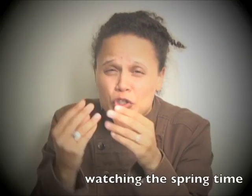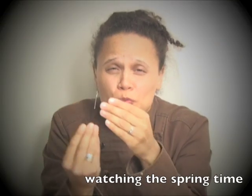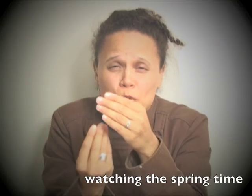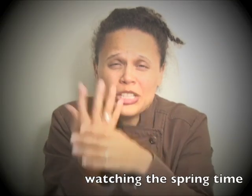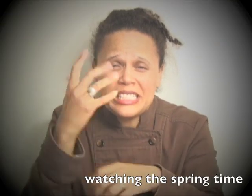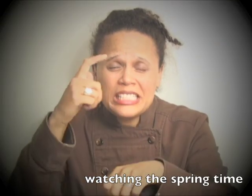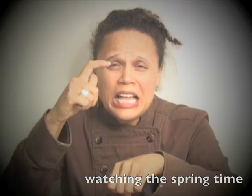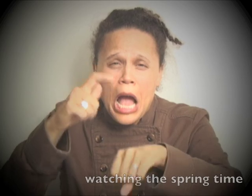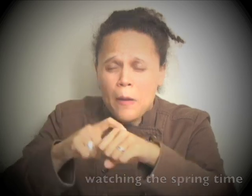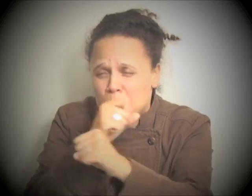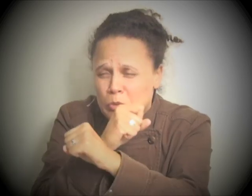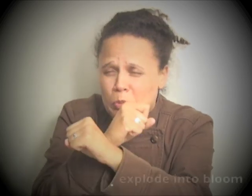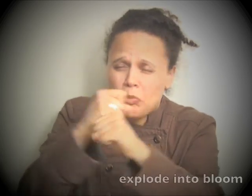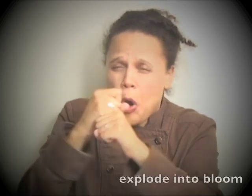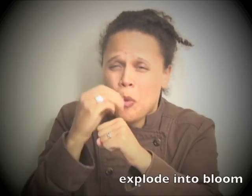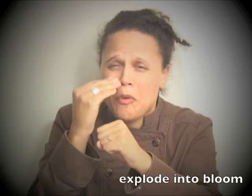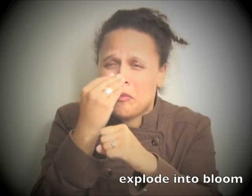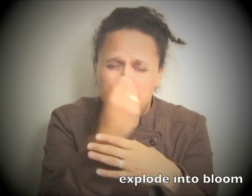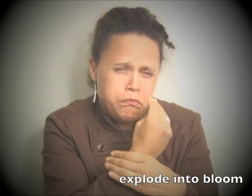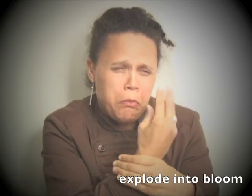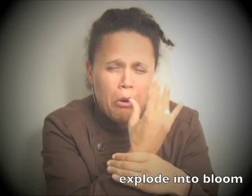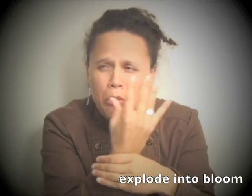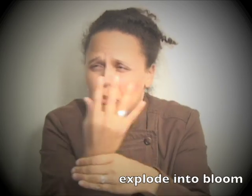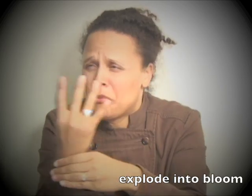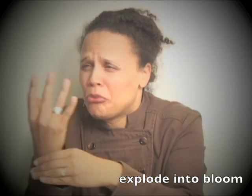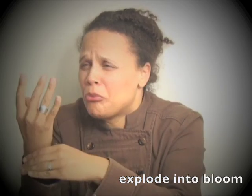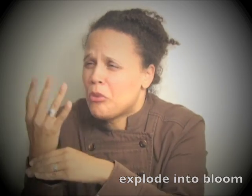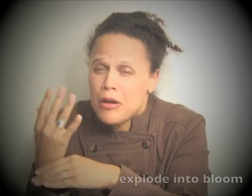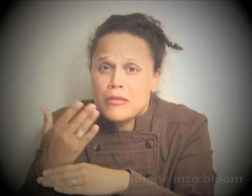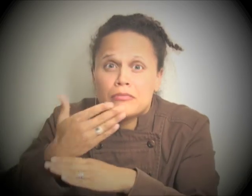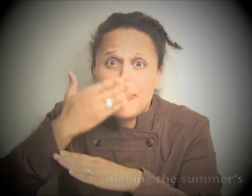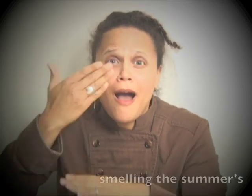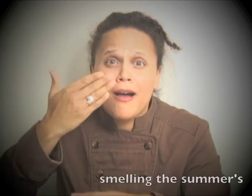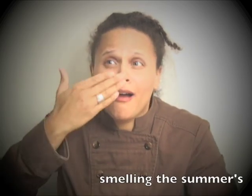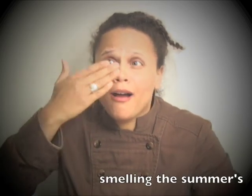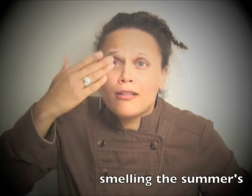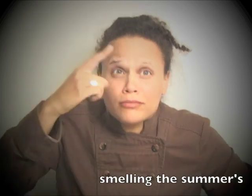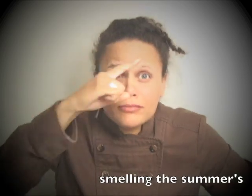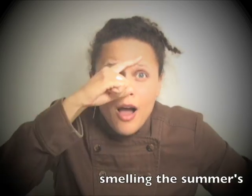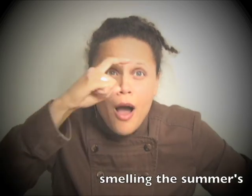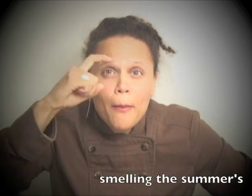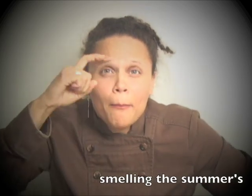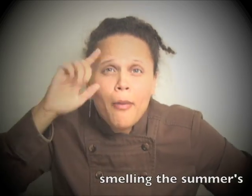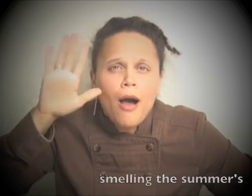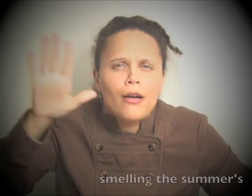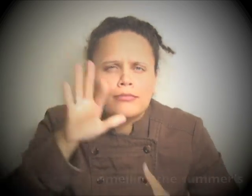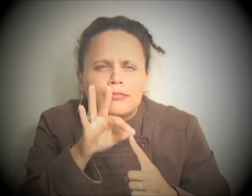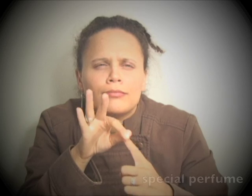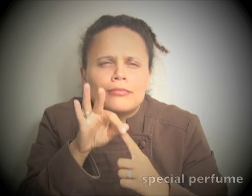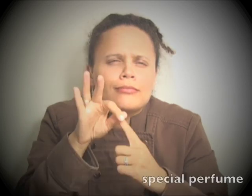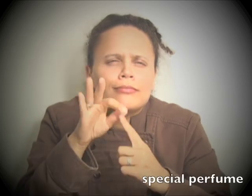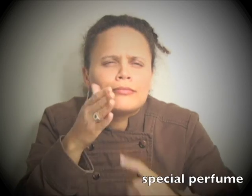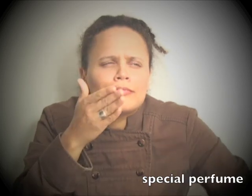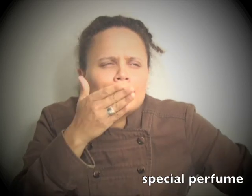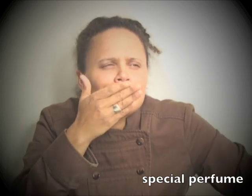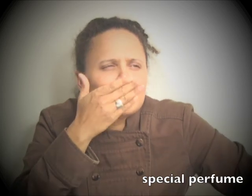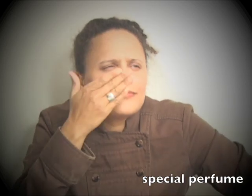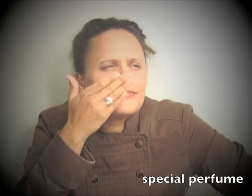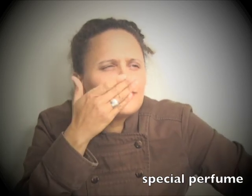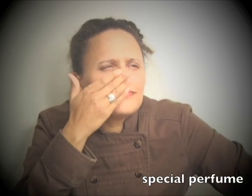springtime explode into bloom Smelling the summer's special perfume perfume